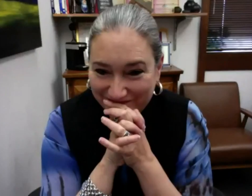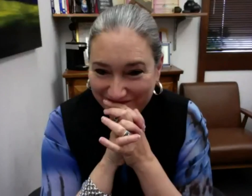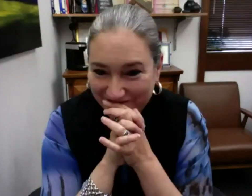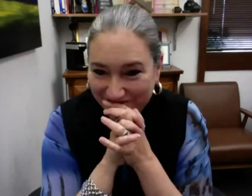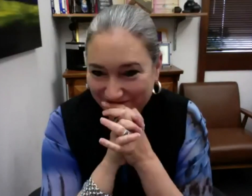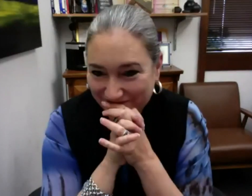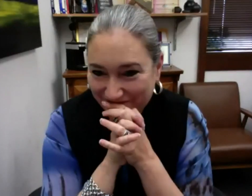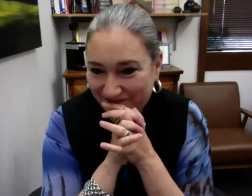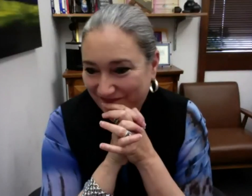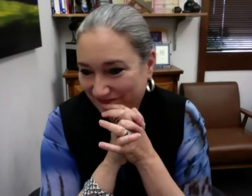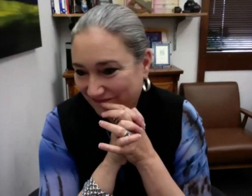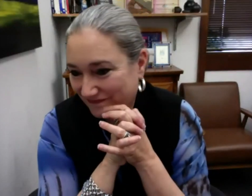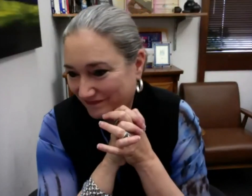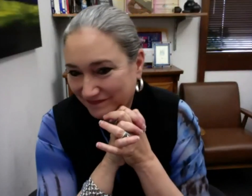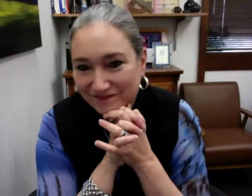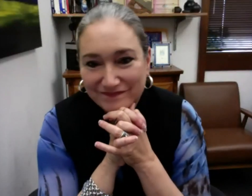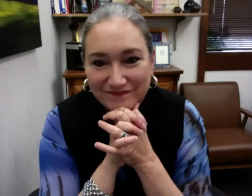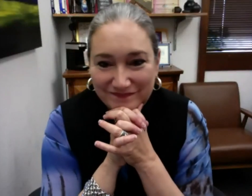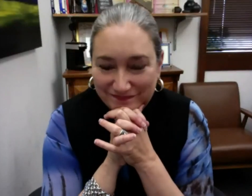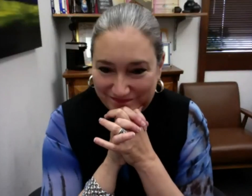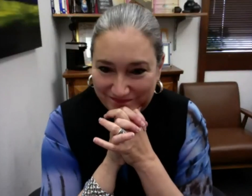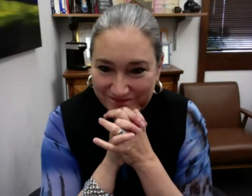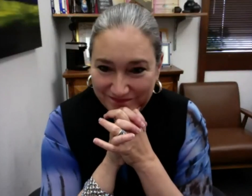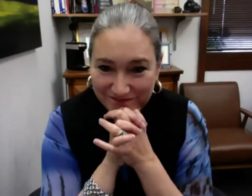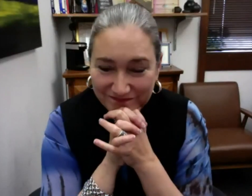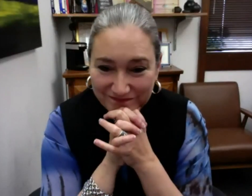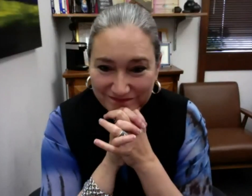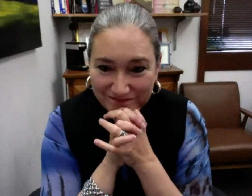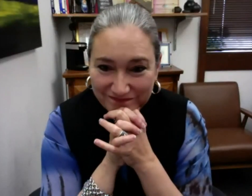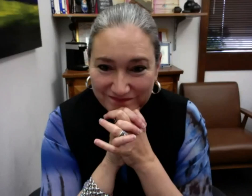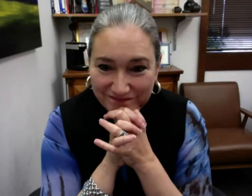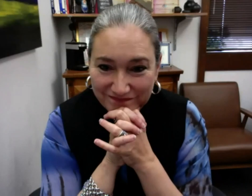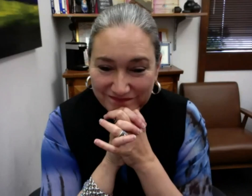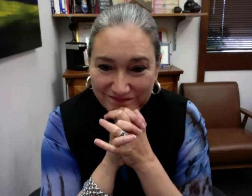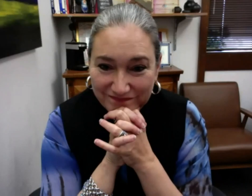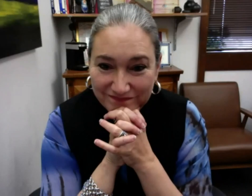We do have one question. Let me see if there's anything else in the Q&A. No, just that one